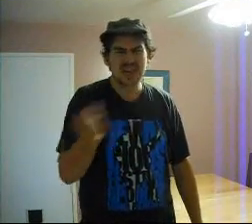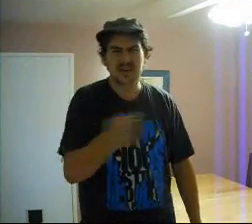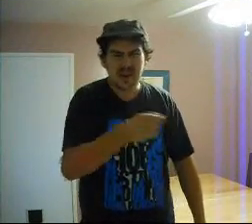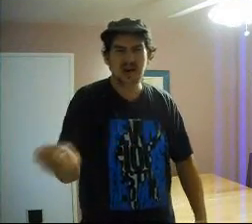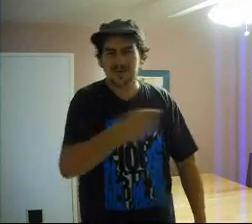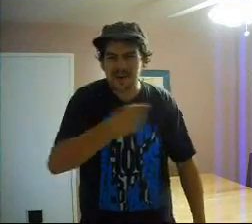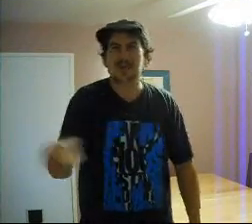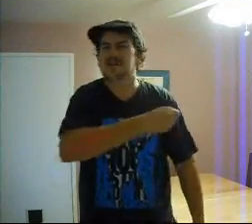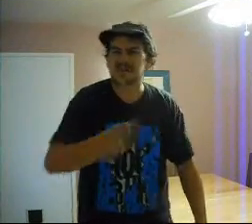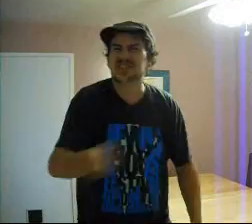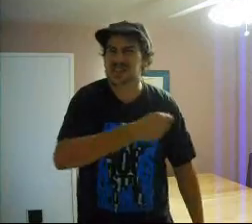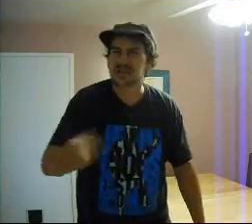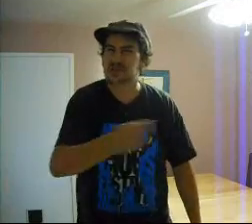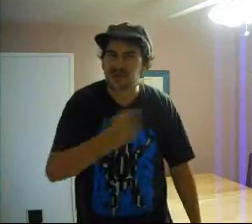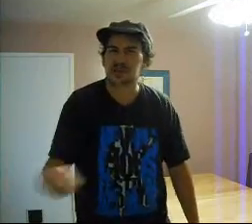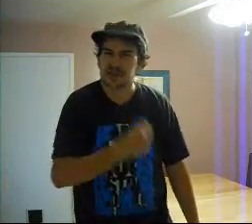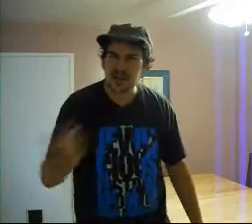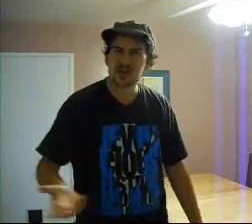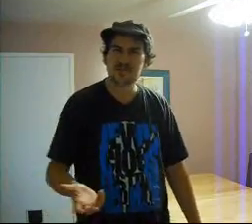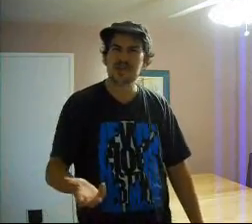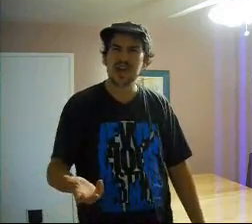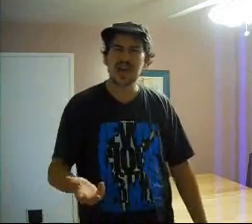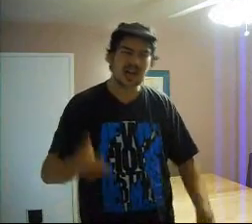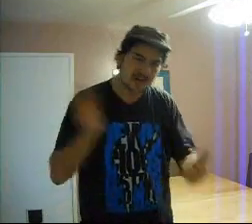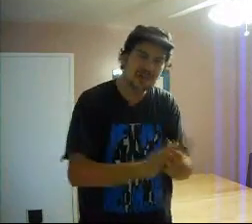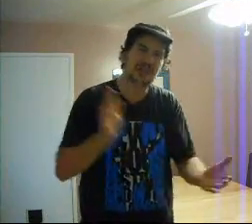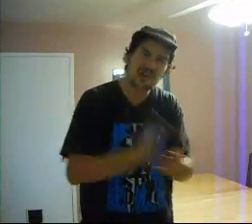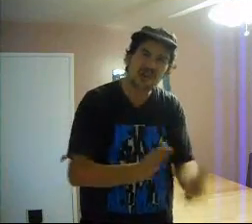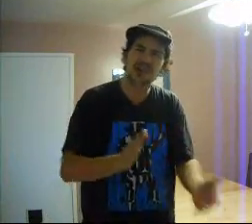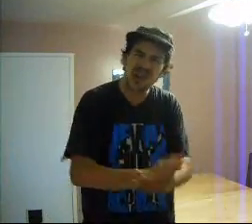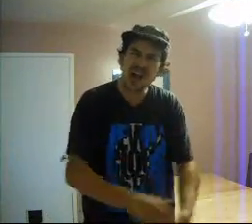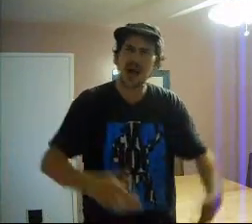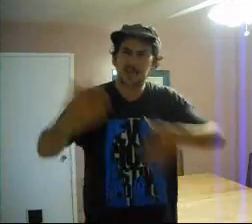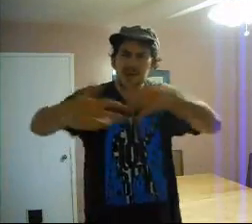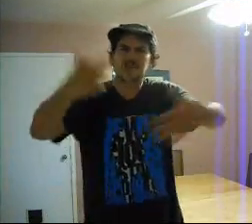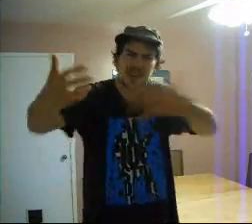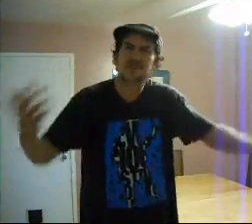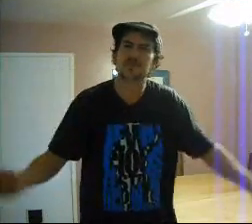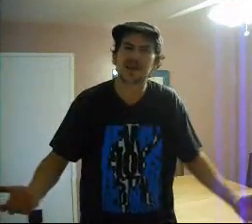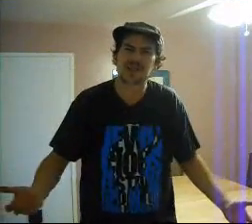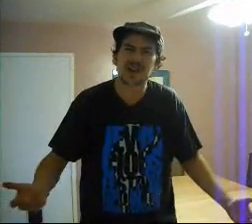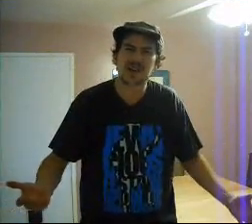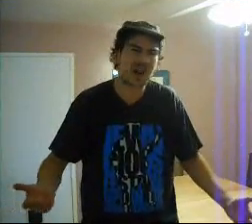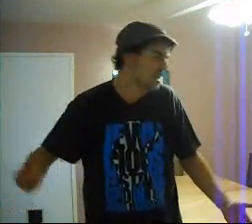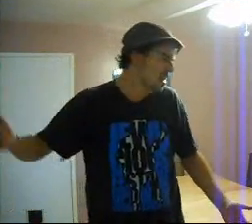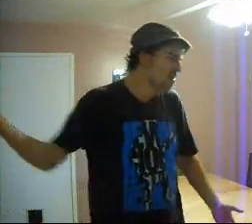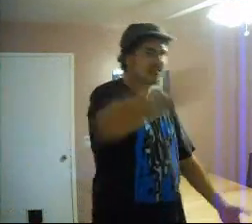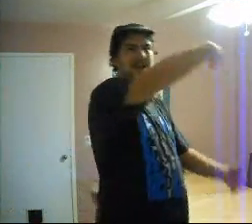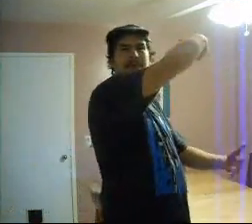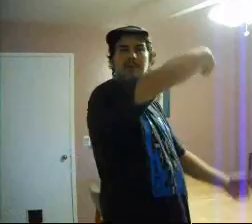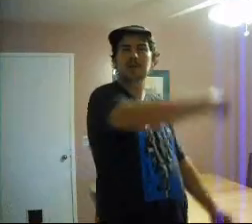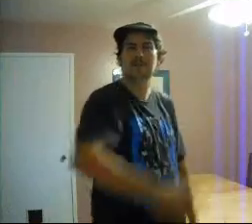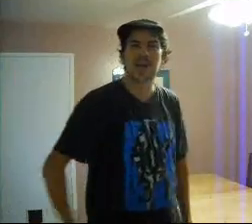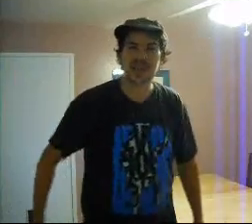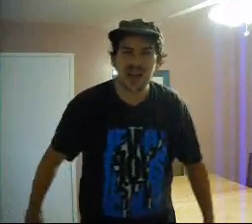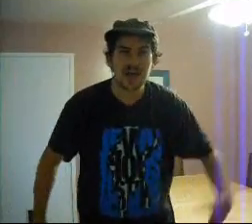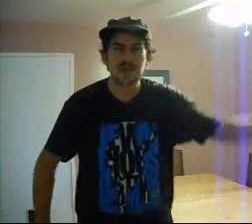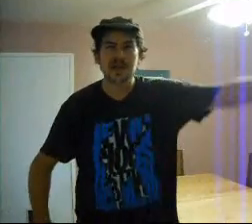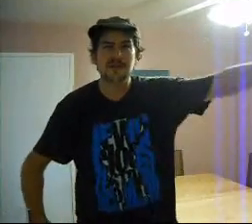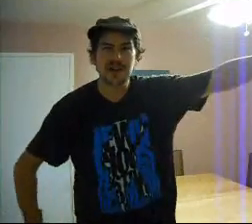know. I'm a rough sitter user. You know what I'm saying. I use the sitter to clap. I do stuff with my sitter. I slap people on the back of the head when they forget to say